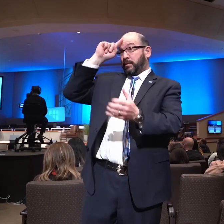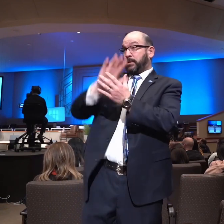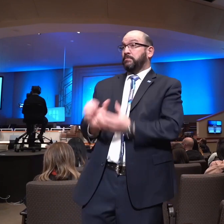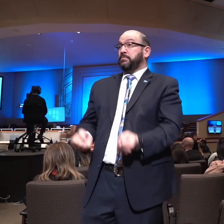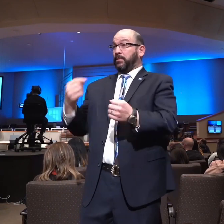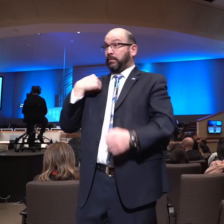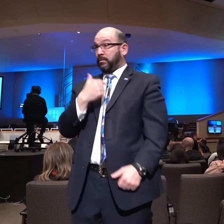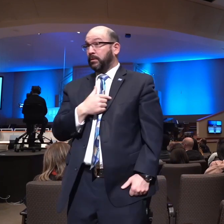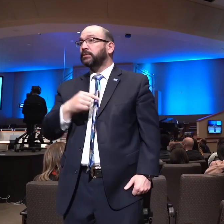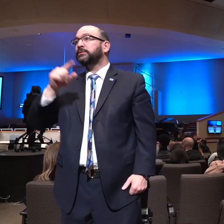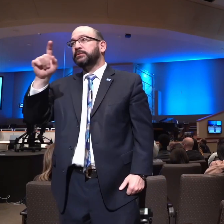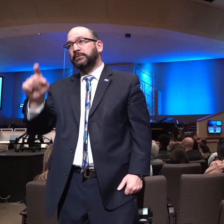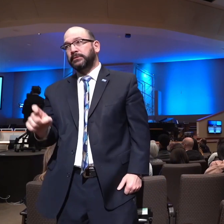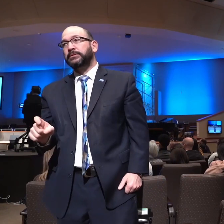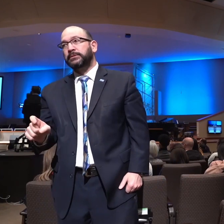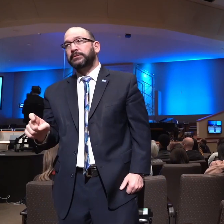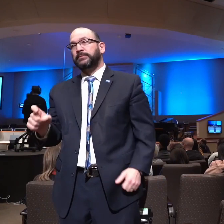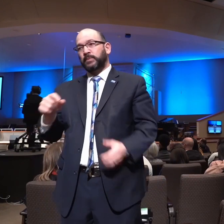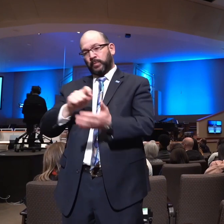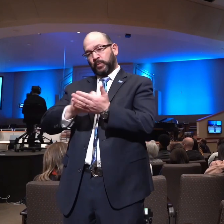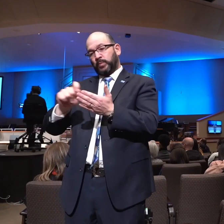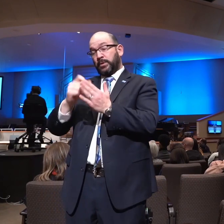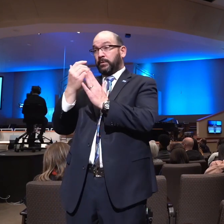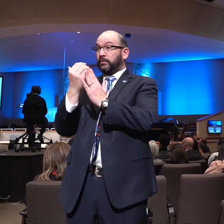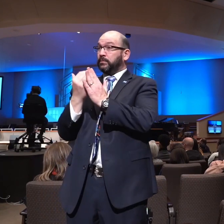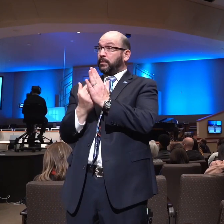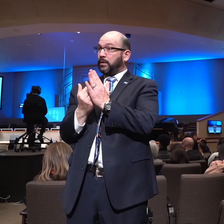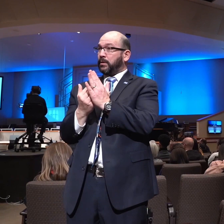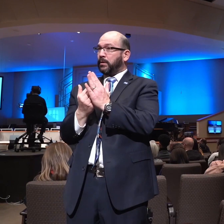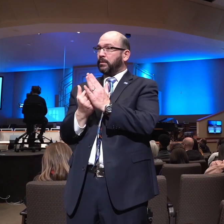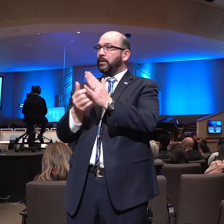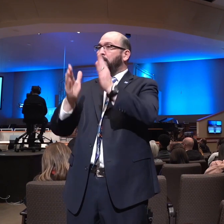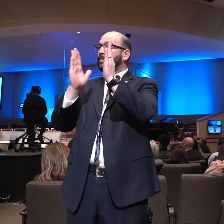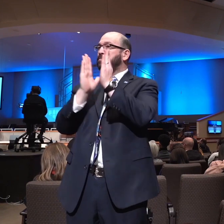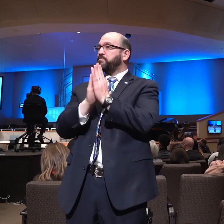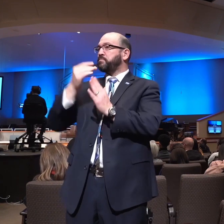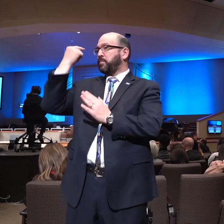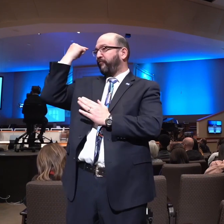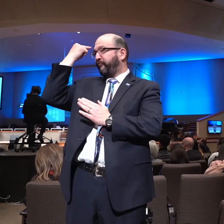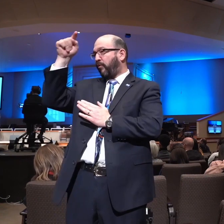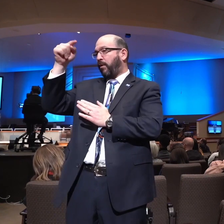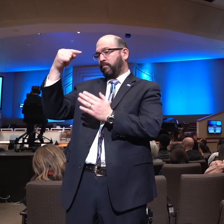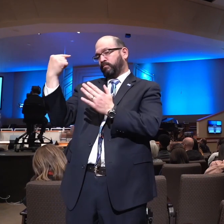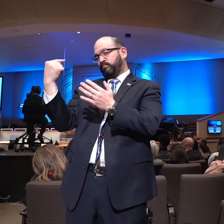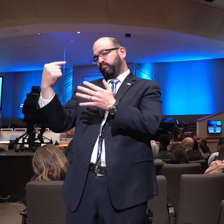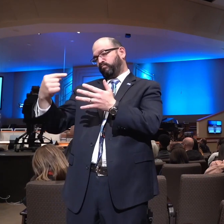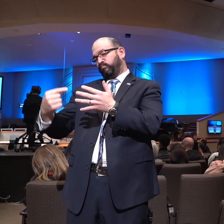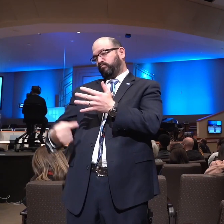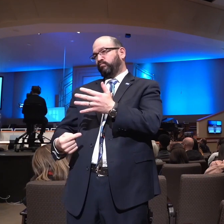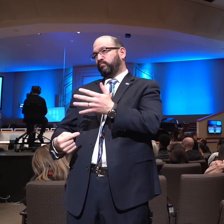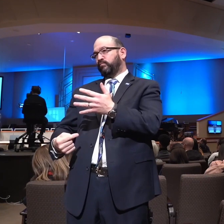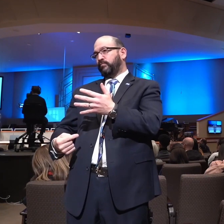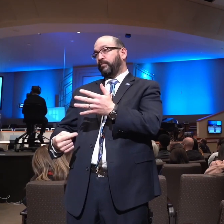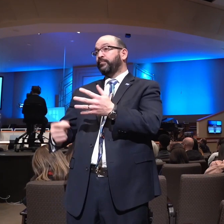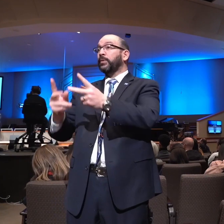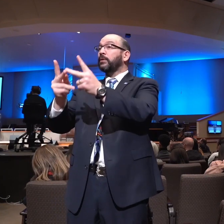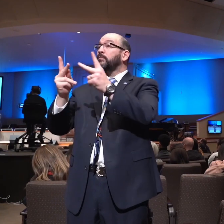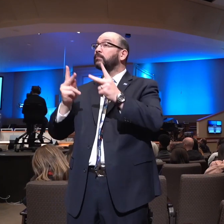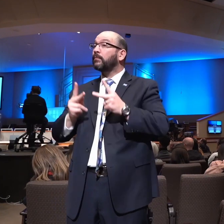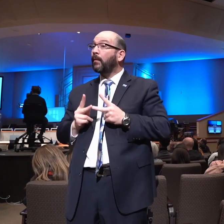to get a prayer list going. You need to get a place. You need to get a time with the Lord where you spend